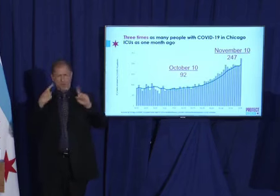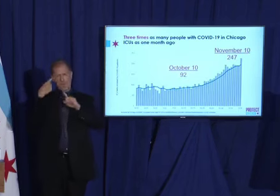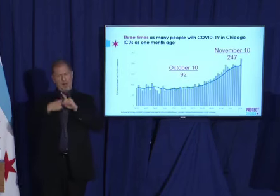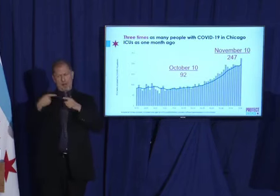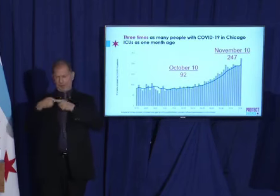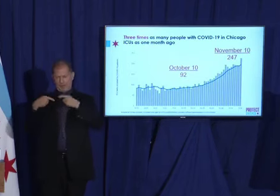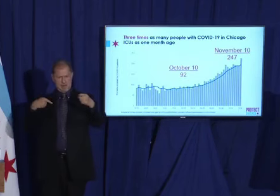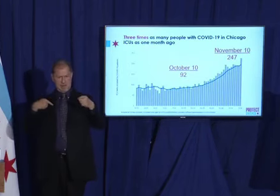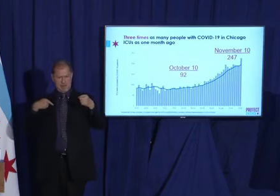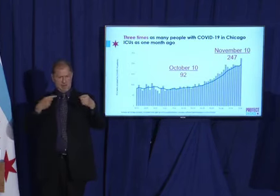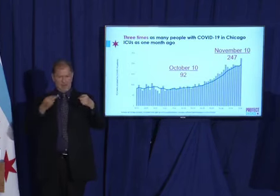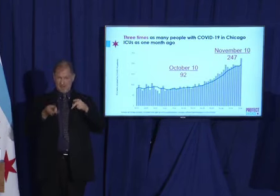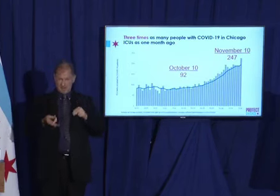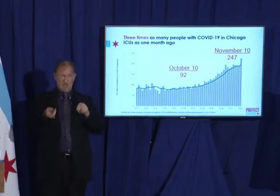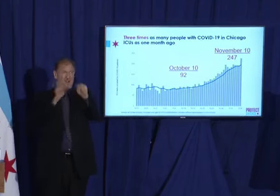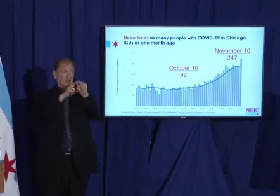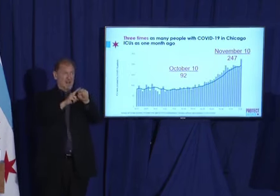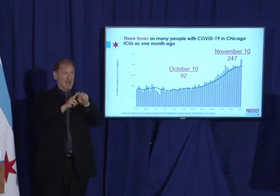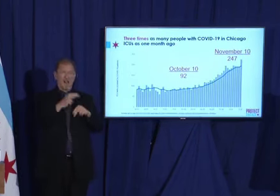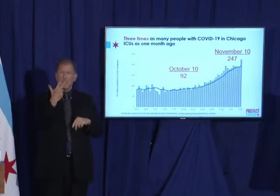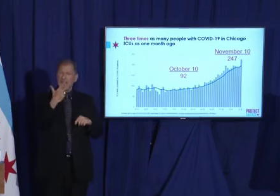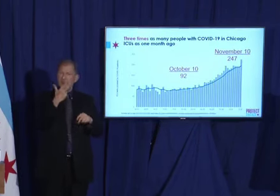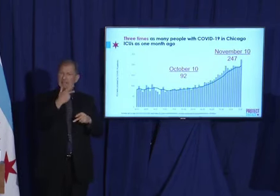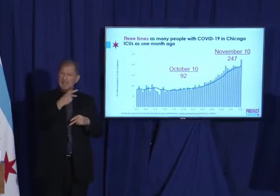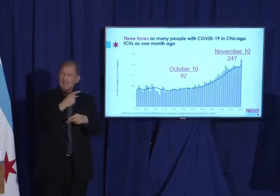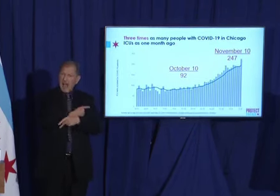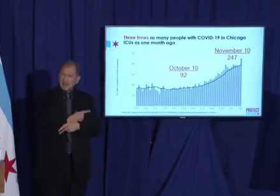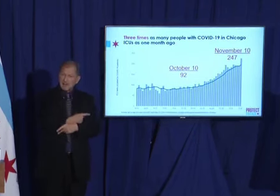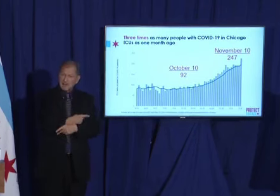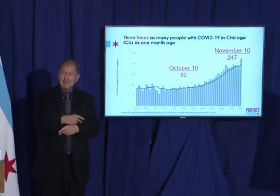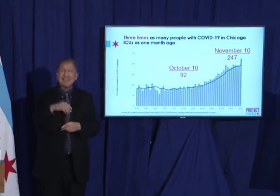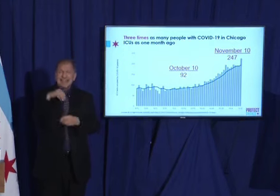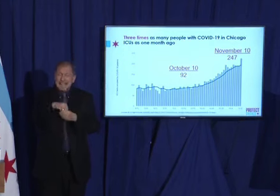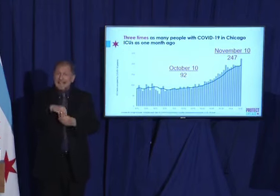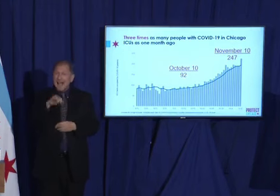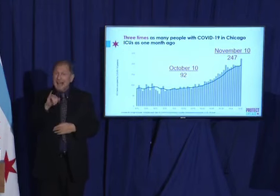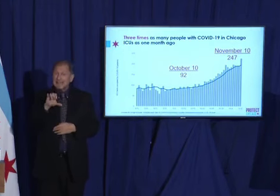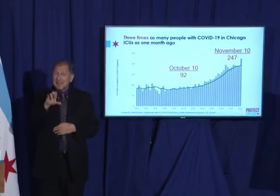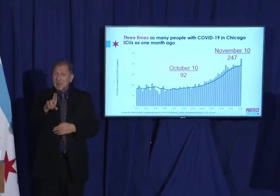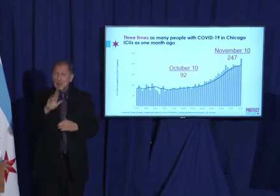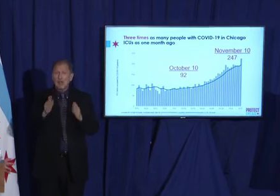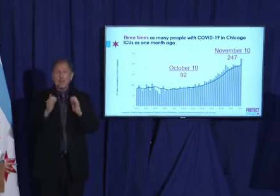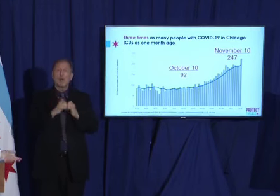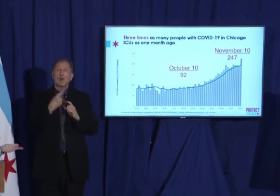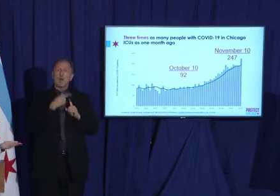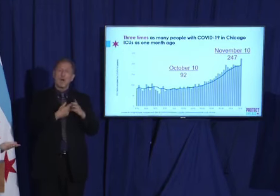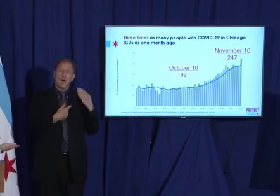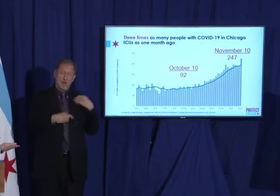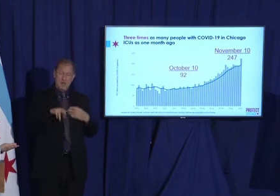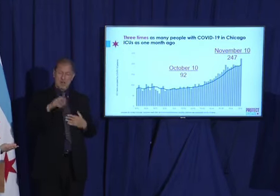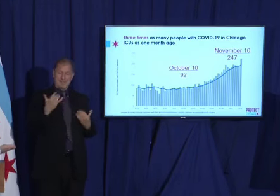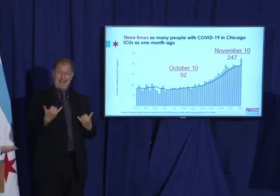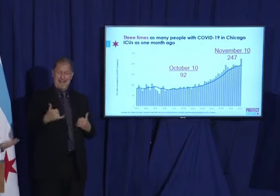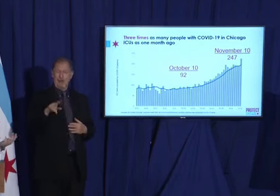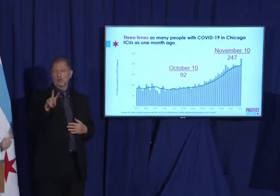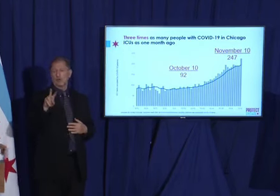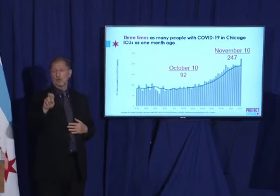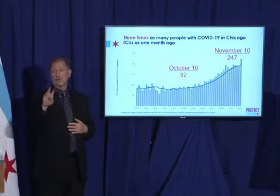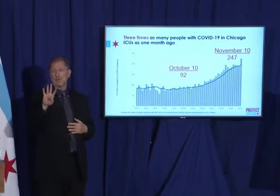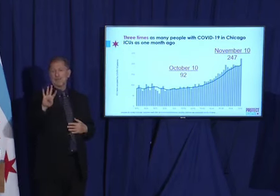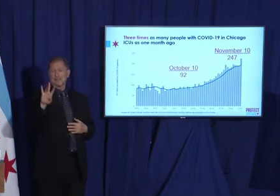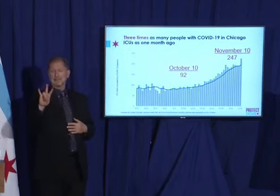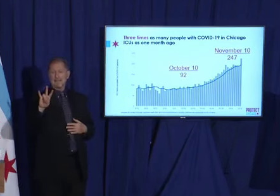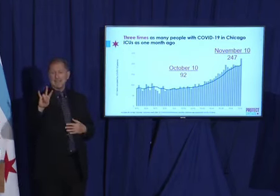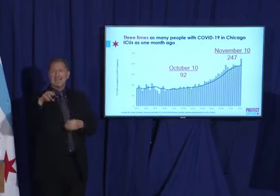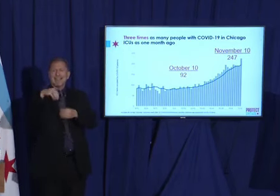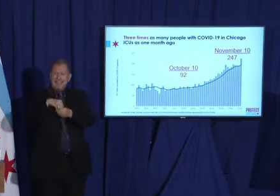Three times as many people now in the ICU as one month ago. 247 people today in Chicago